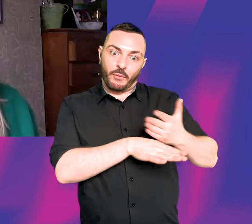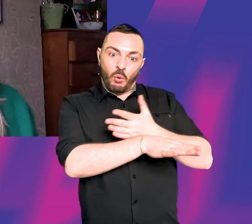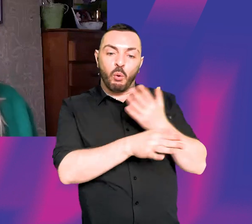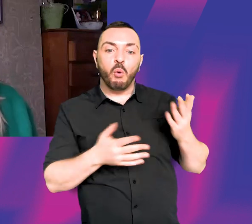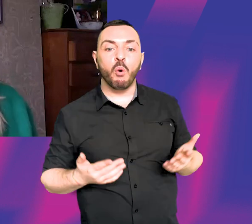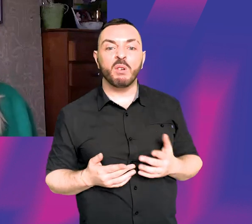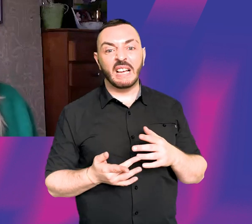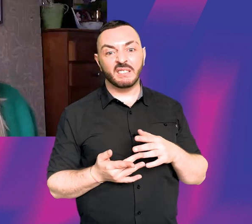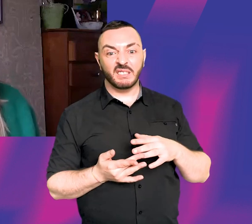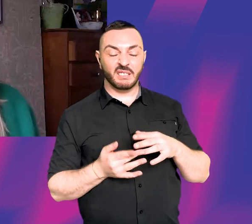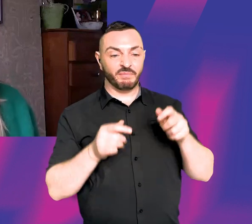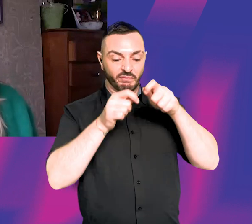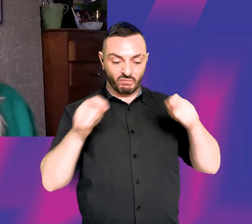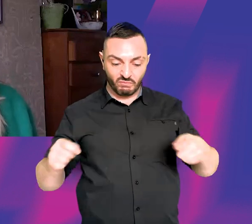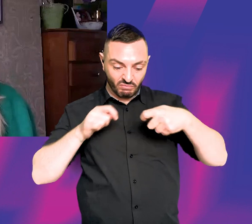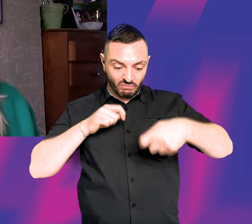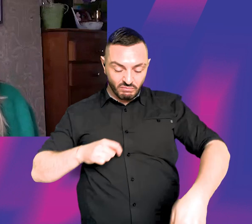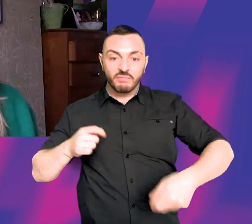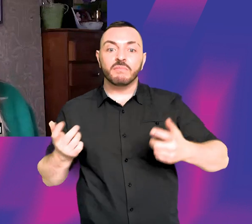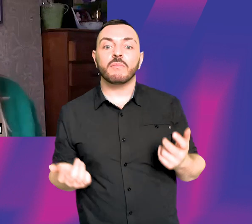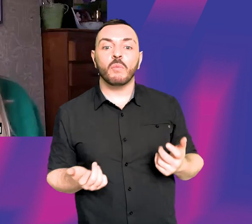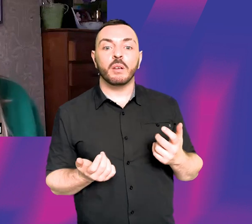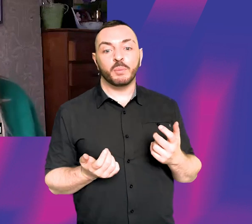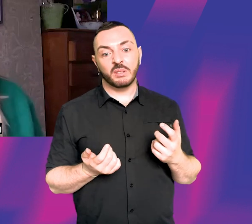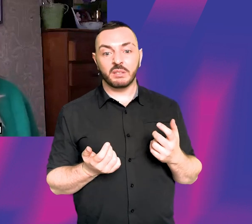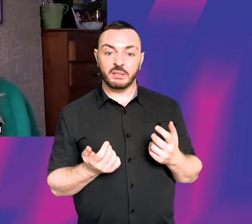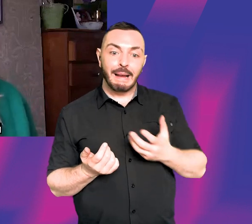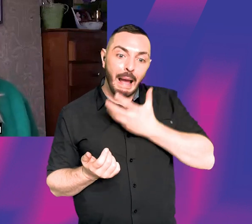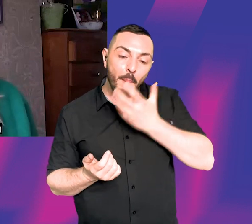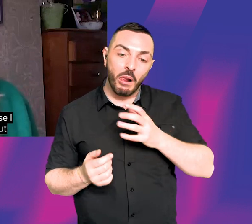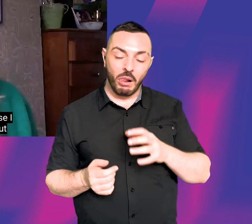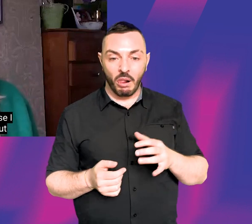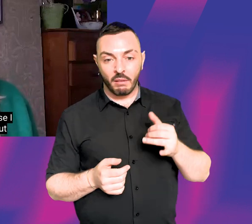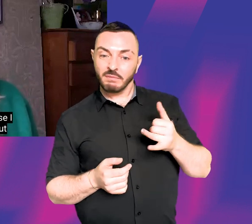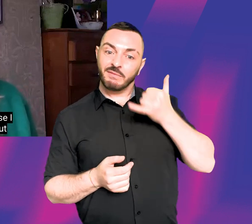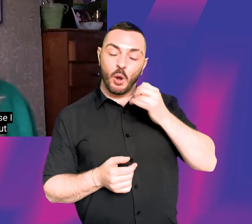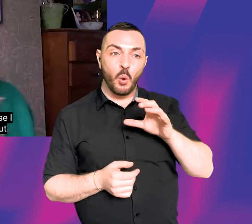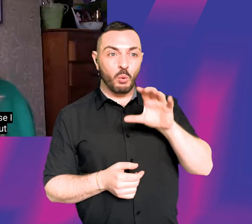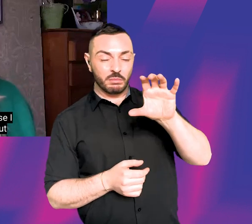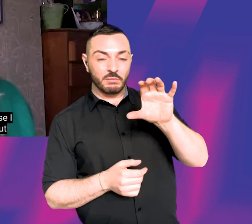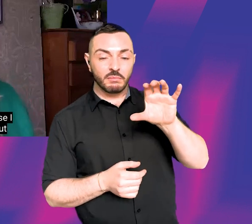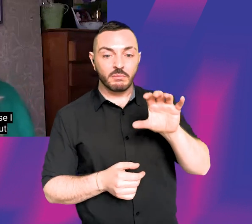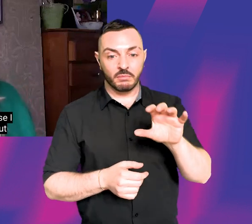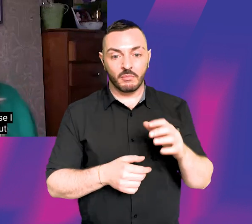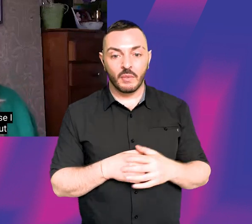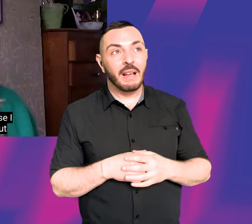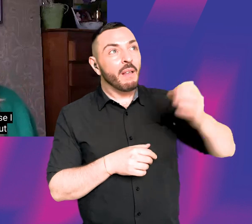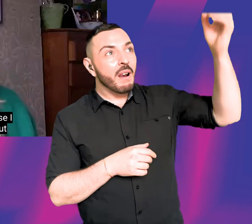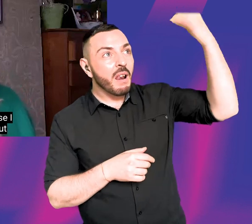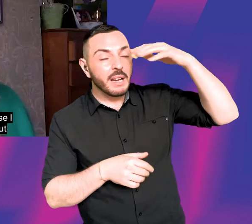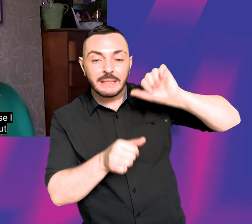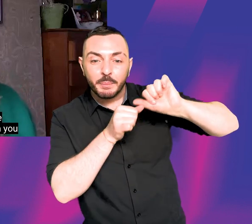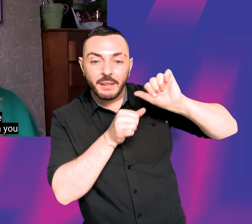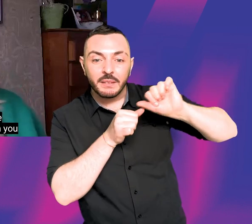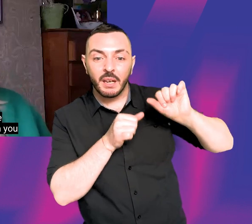quite cheap to buy, stick your iPhone in it. I think it's better to have something where you can do it in daylight, because I think it's the lighting is better